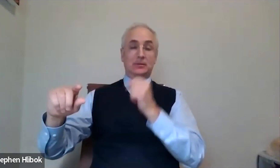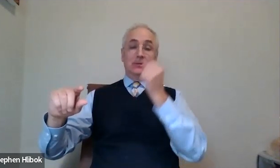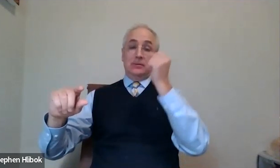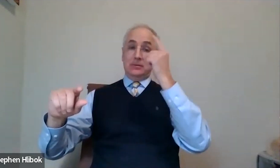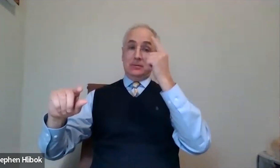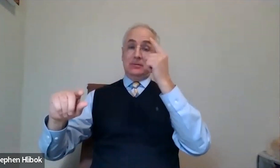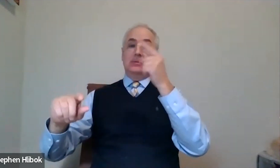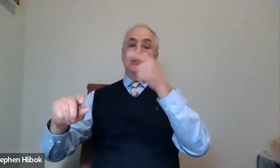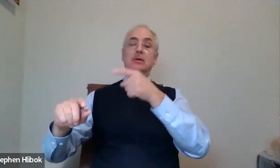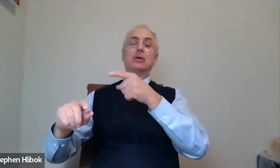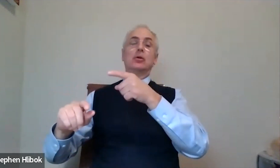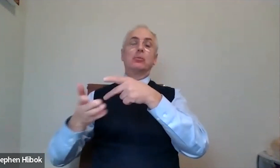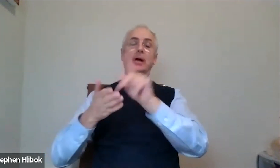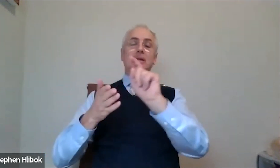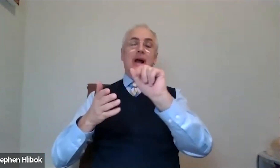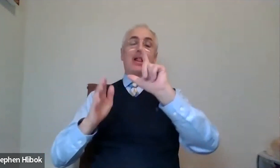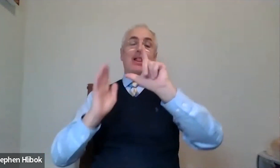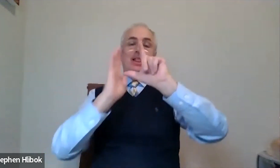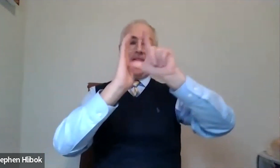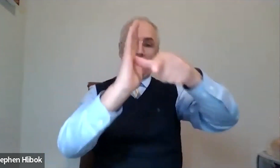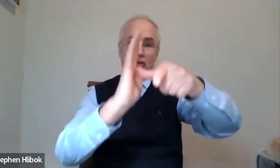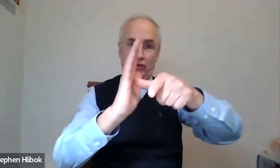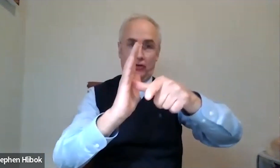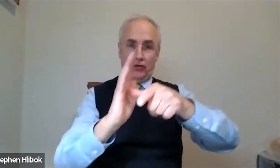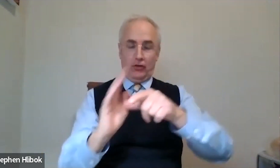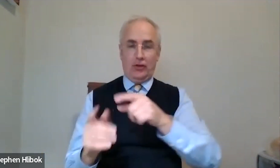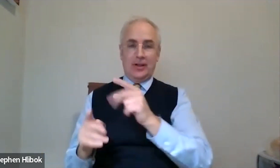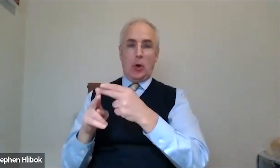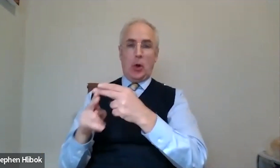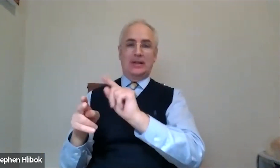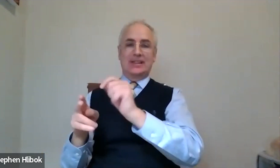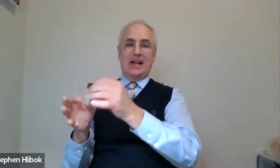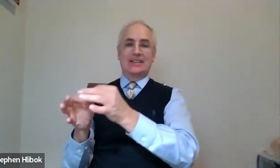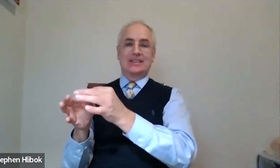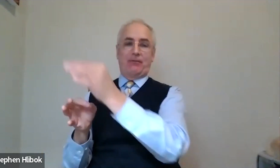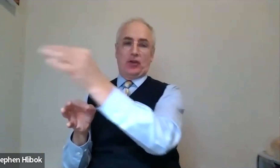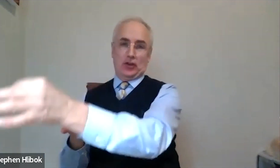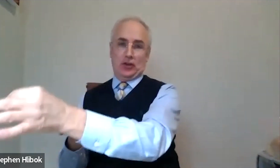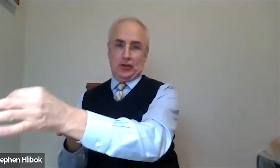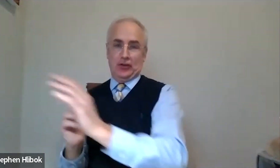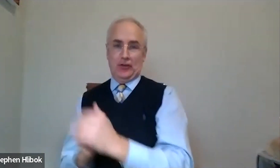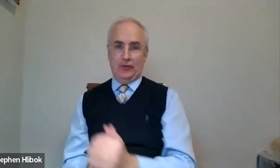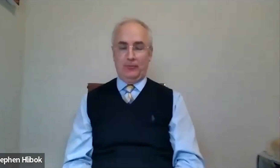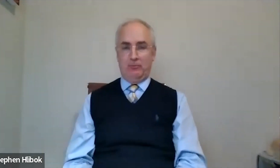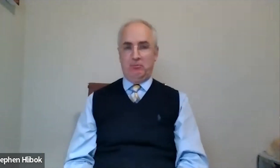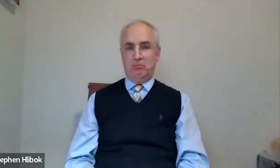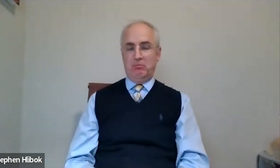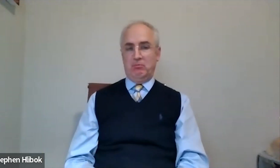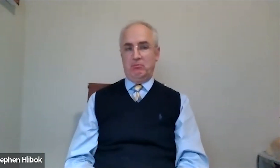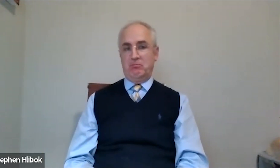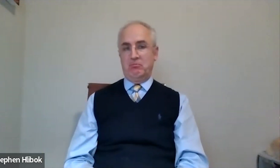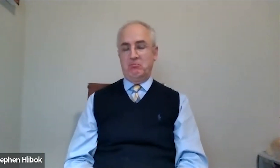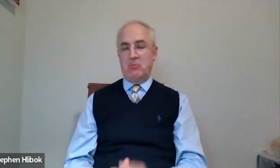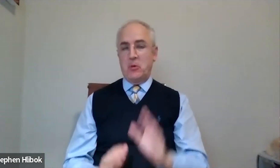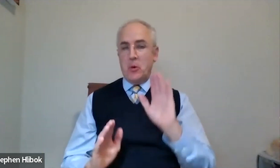after that contribution is put into a 401k, for example. So they're essentially called tax